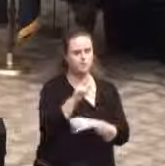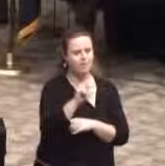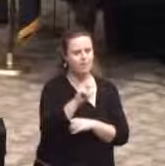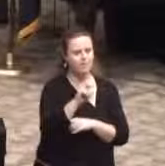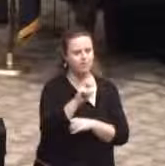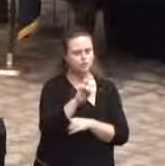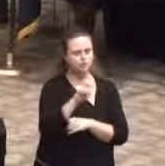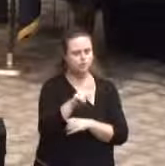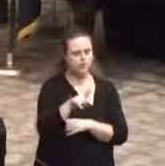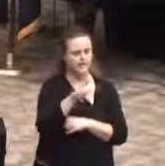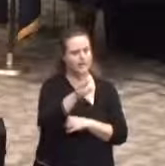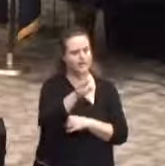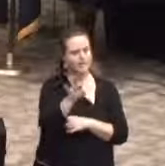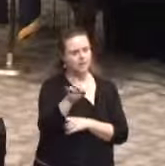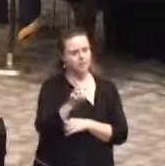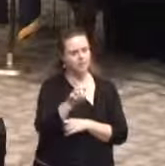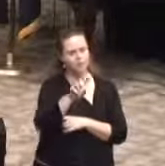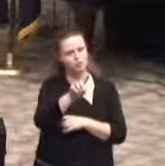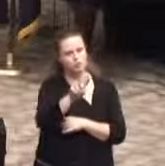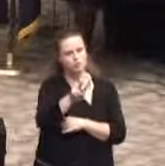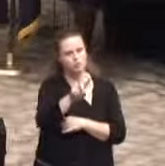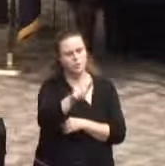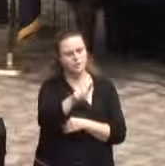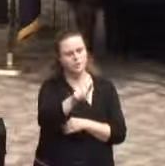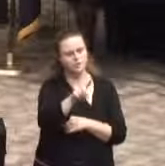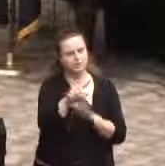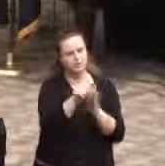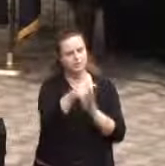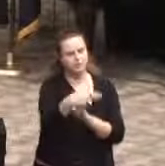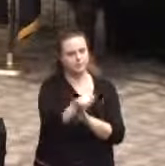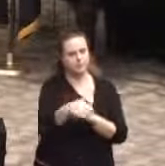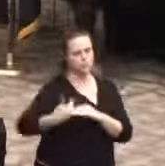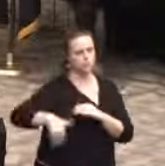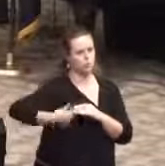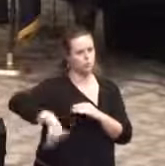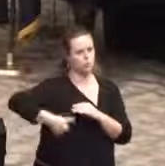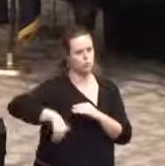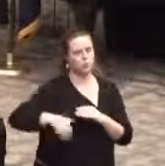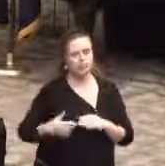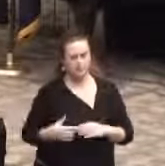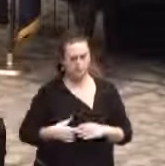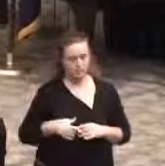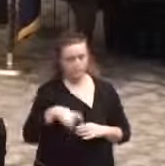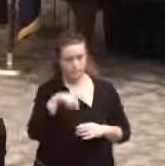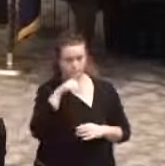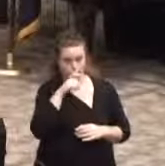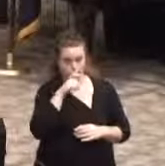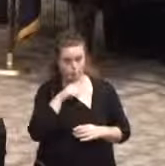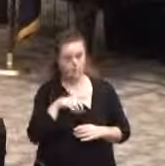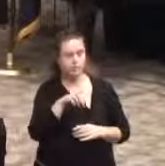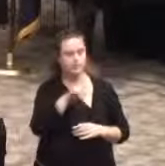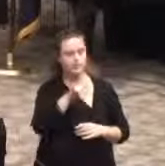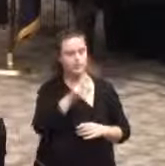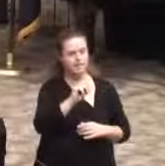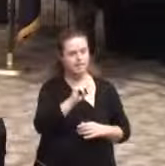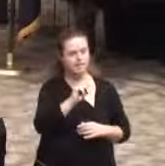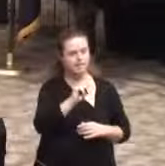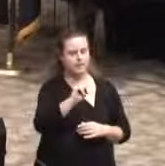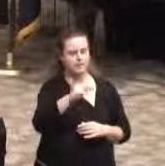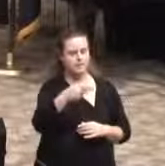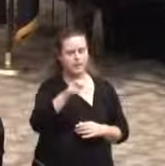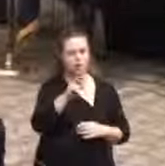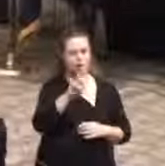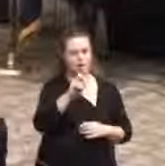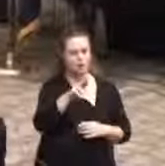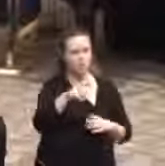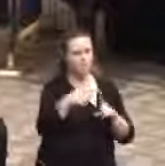with a 99.21 grade point average. The 123rd class valedictorian is Dylan Purrier from the